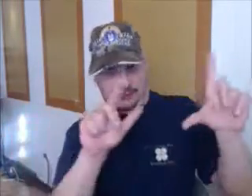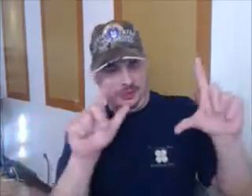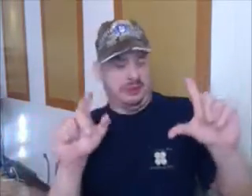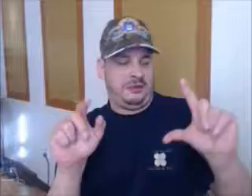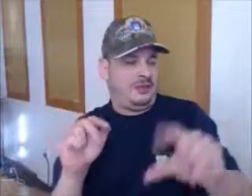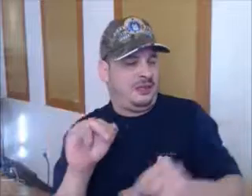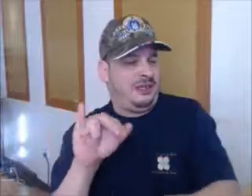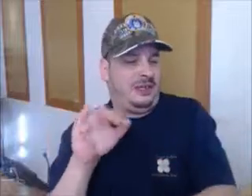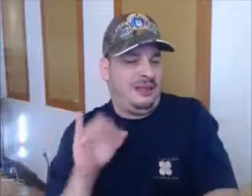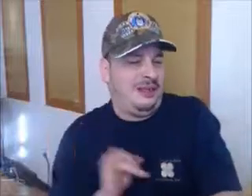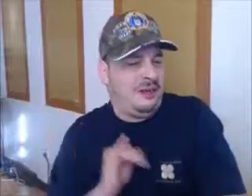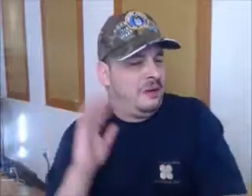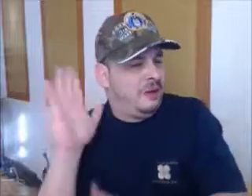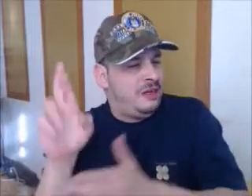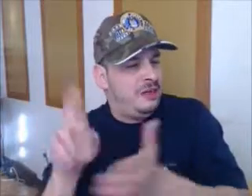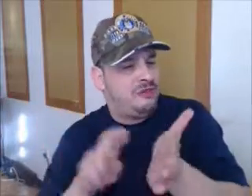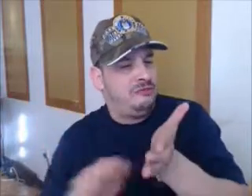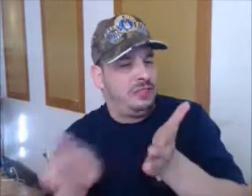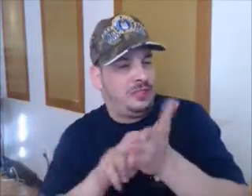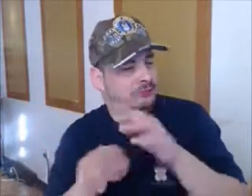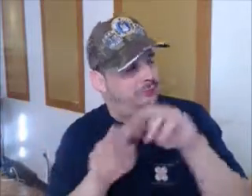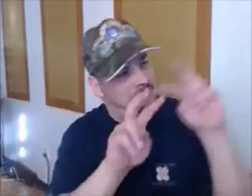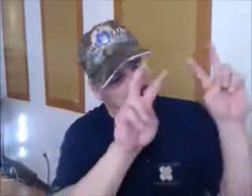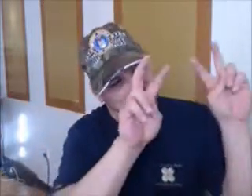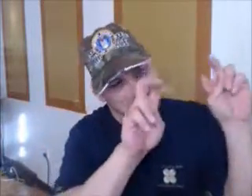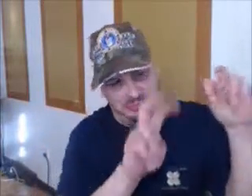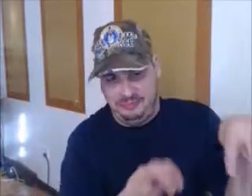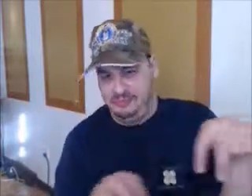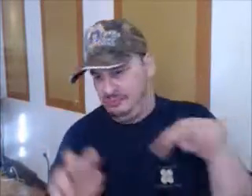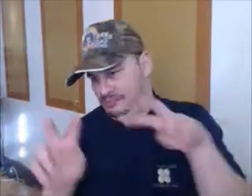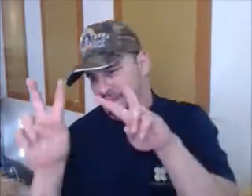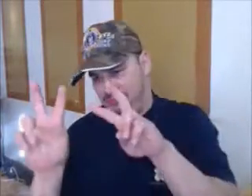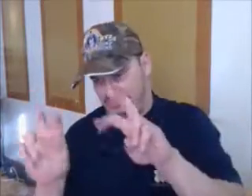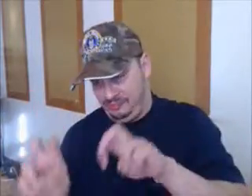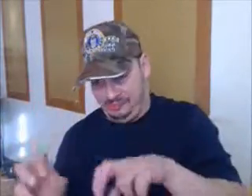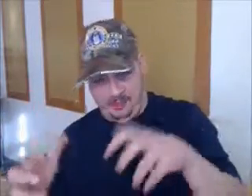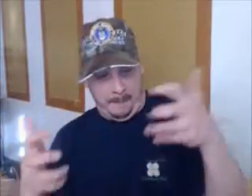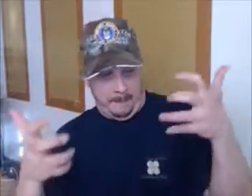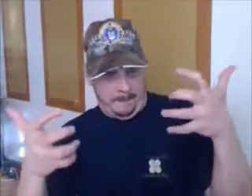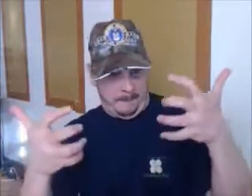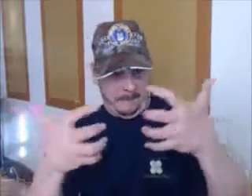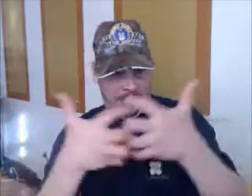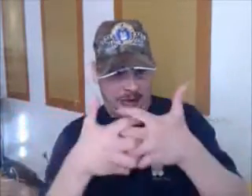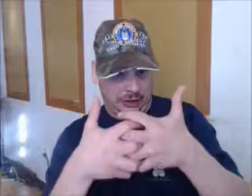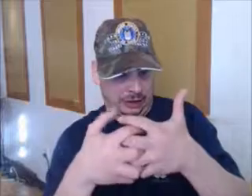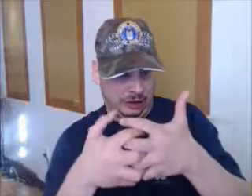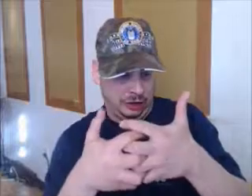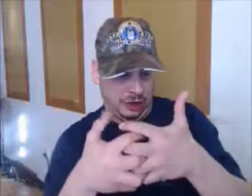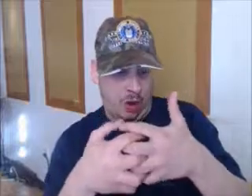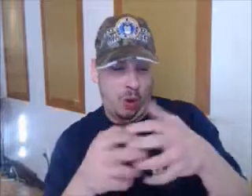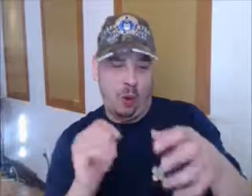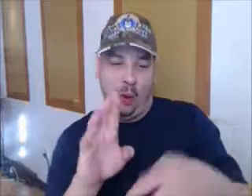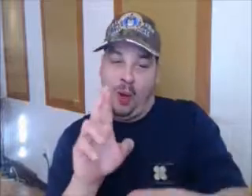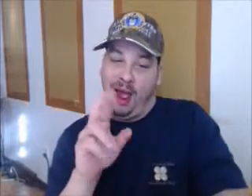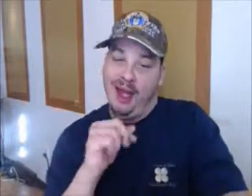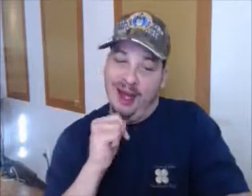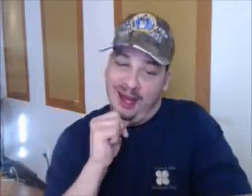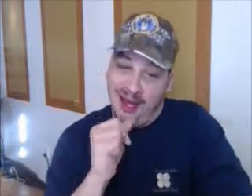Actually, if you want to get technical based on color, I'm pretty confident this was a Southwest Y3. We're giant white clothes Y3.